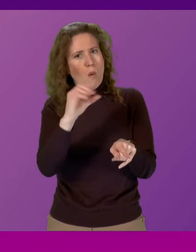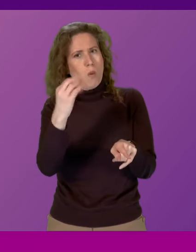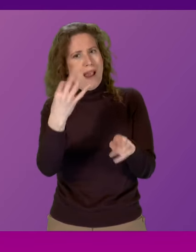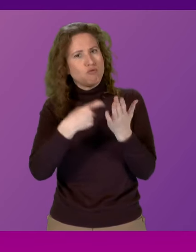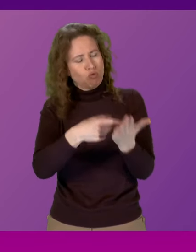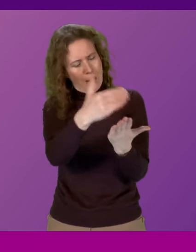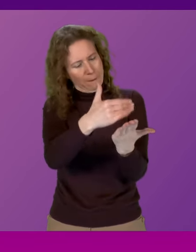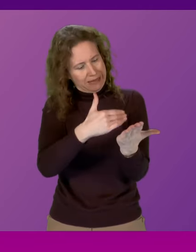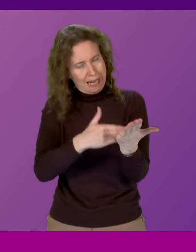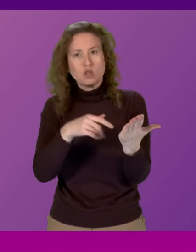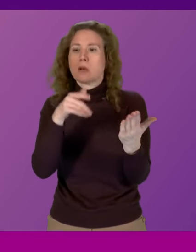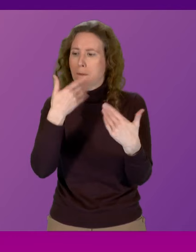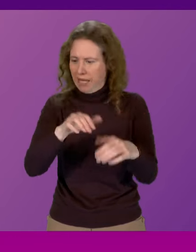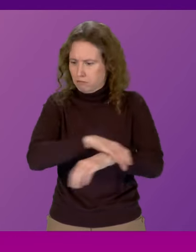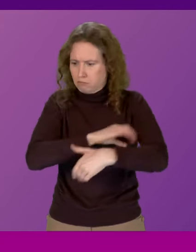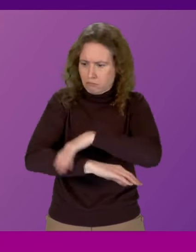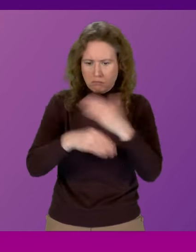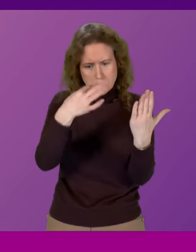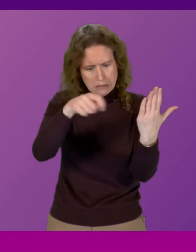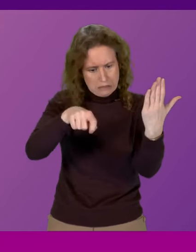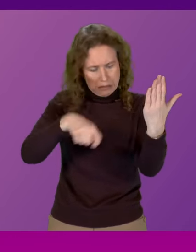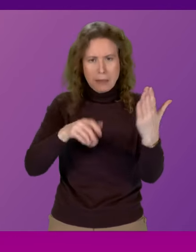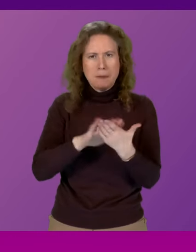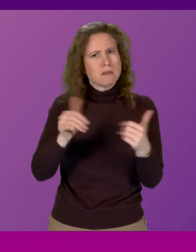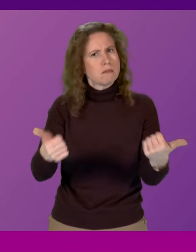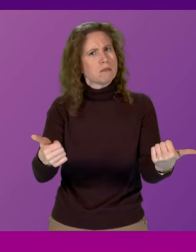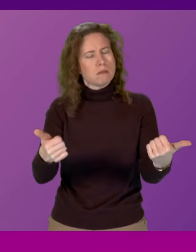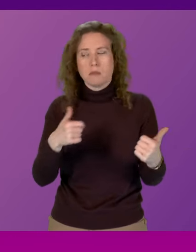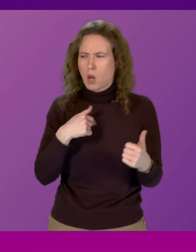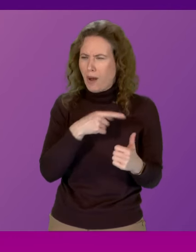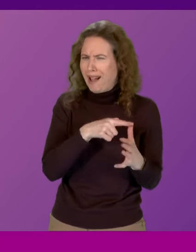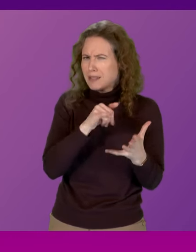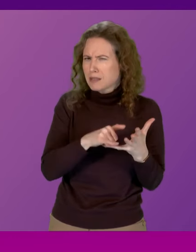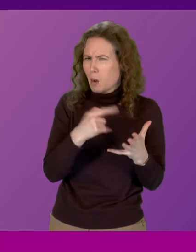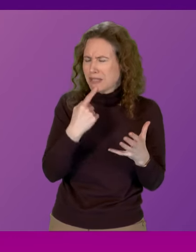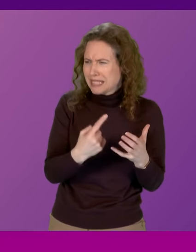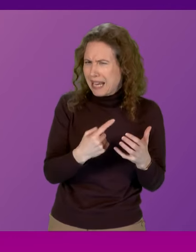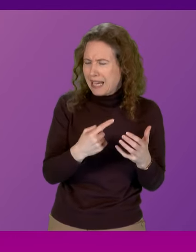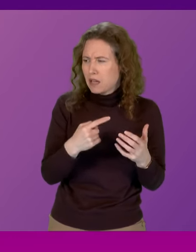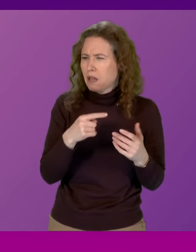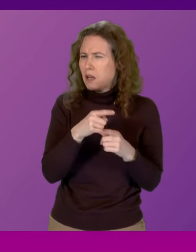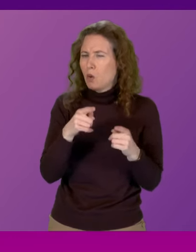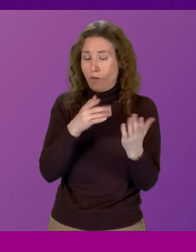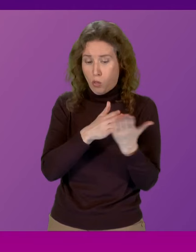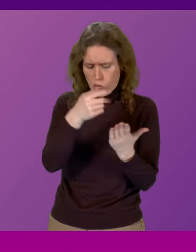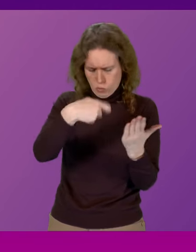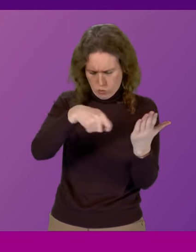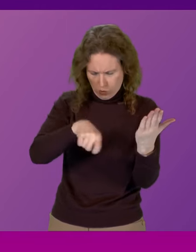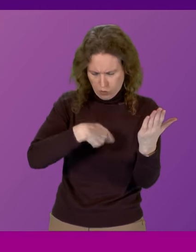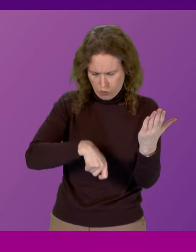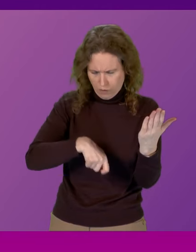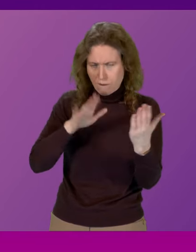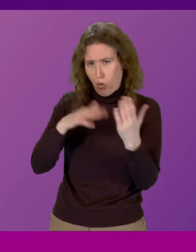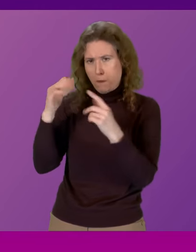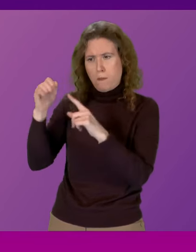in the independent review. Is Anasawa seriously suggesting that having completed all of the recommendations in that oversight